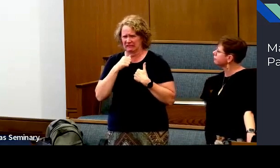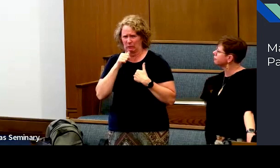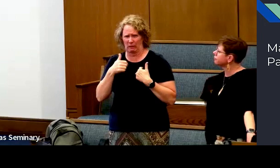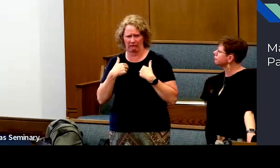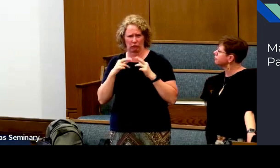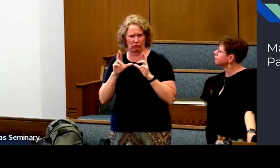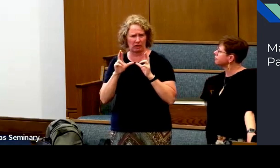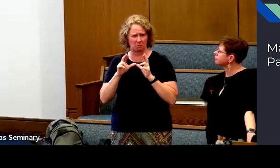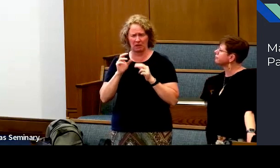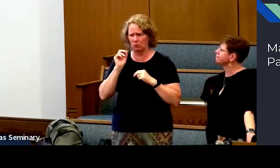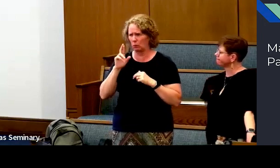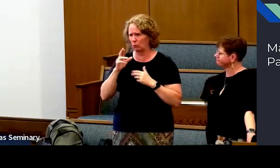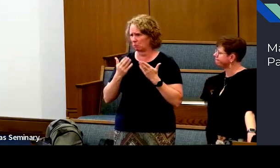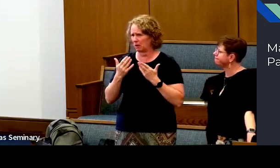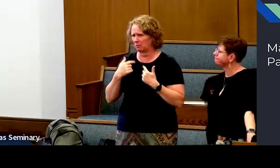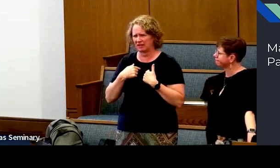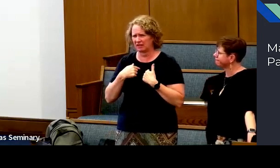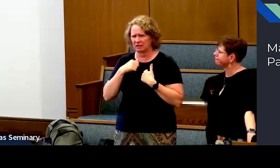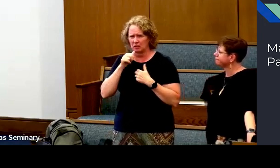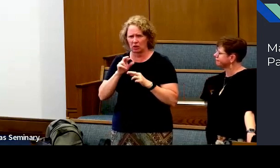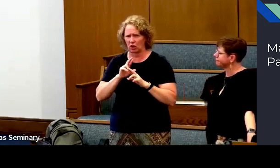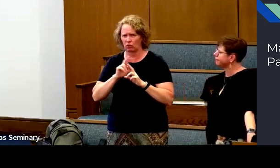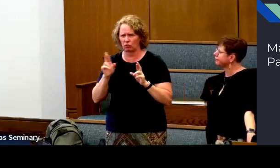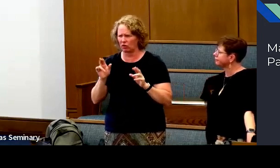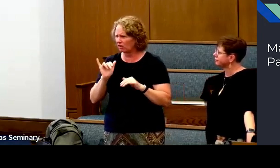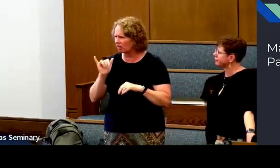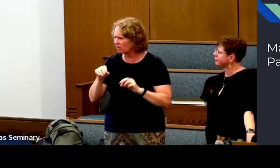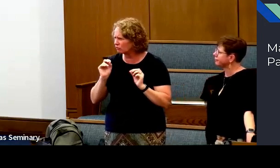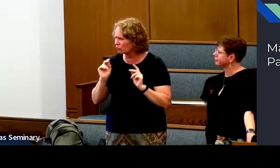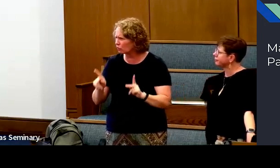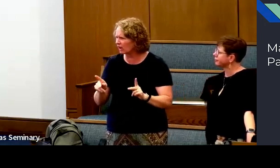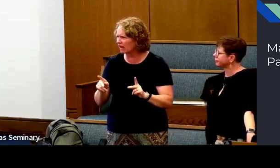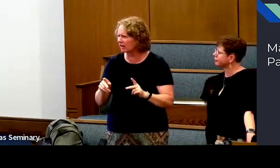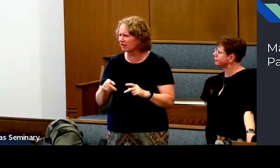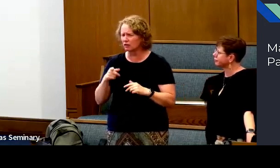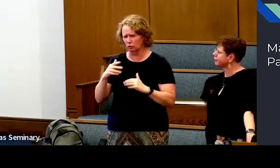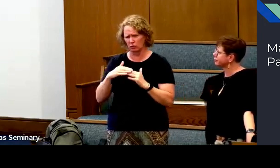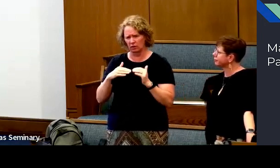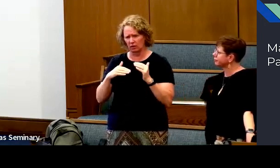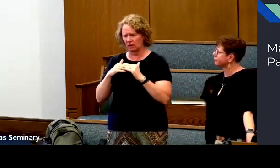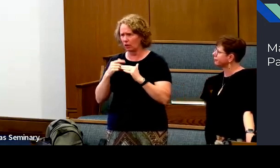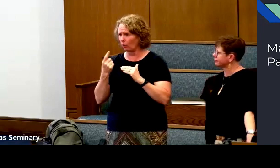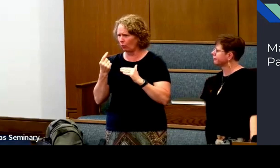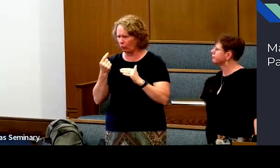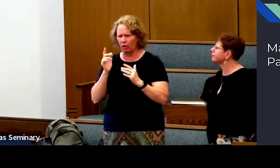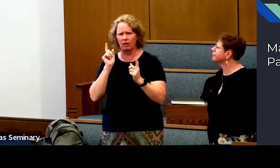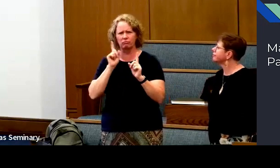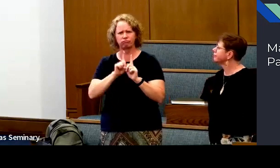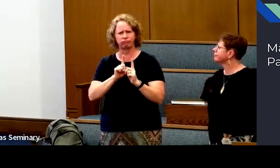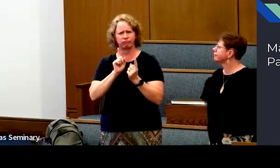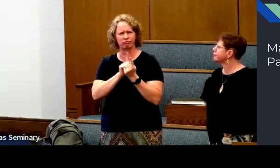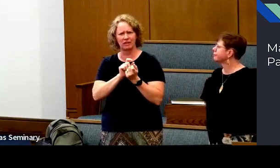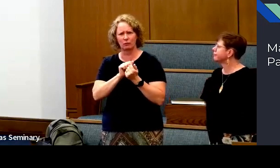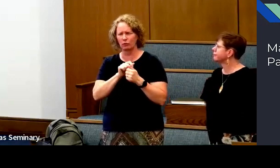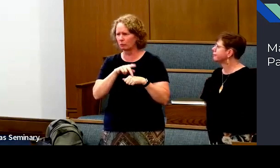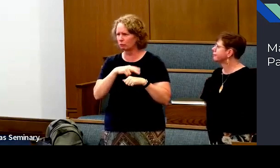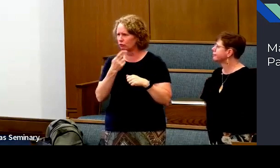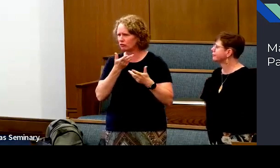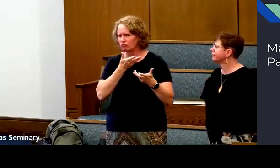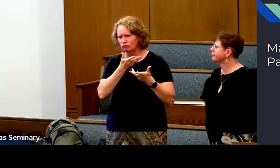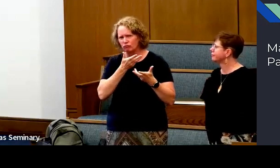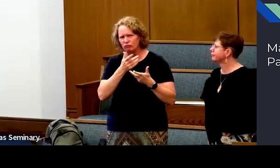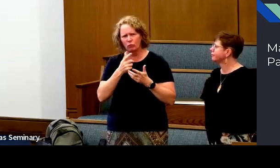I want to go to the temple, but I don't have a recommend. Or I don't feel like I'm ready. This is okay. Take your next step.